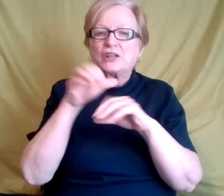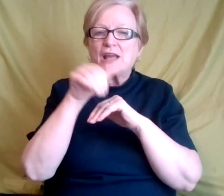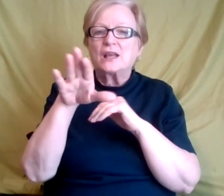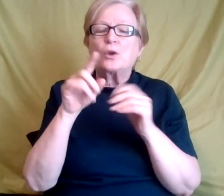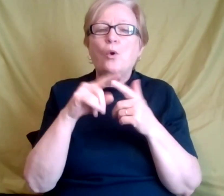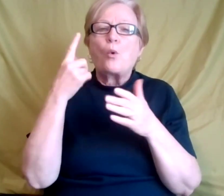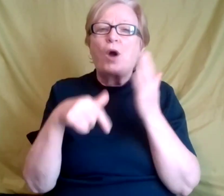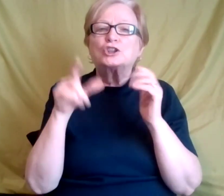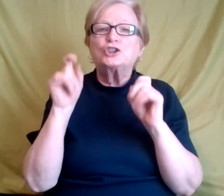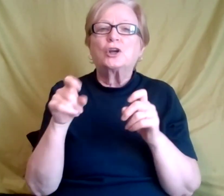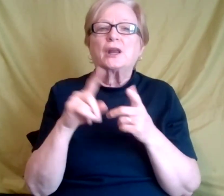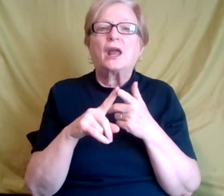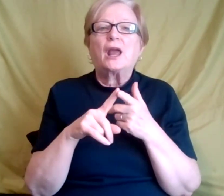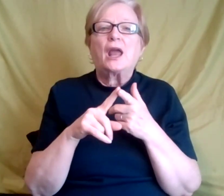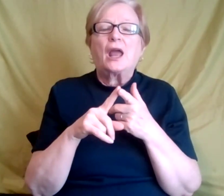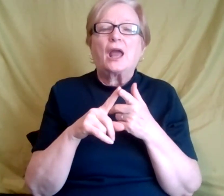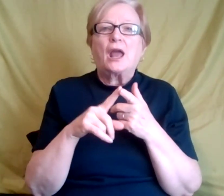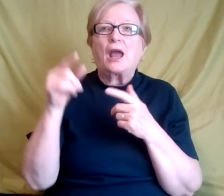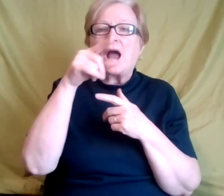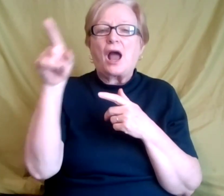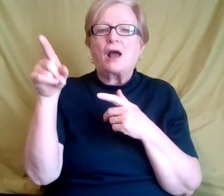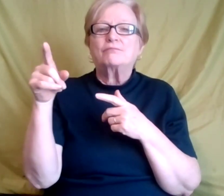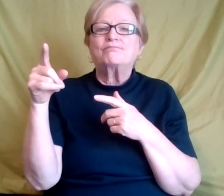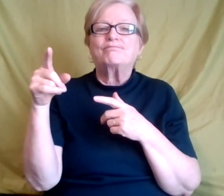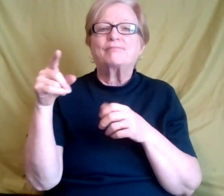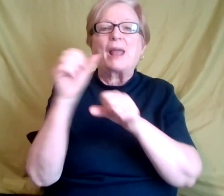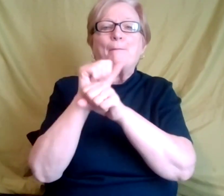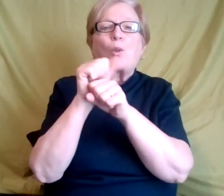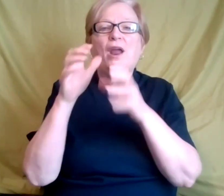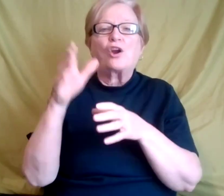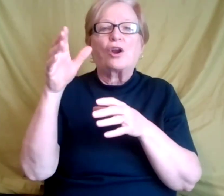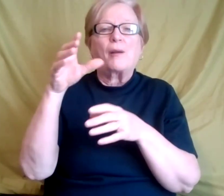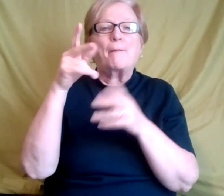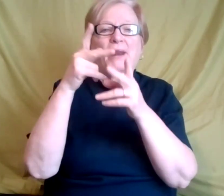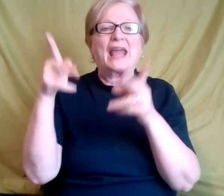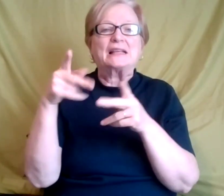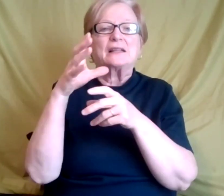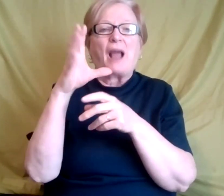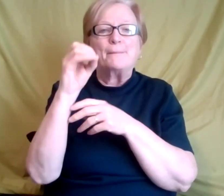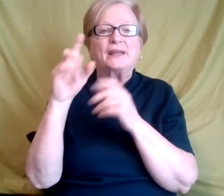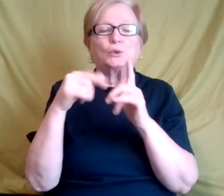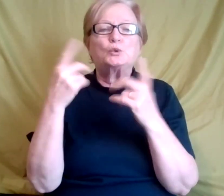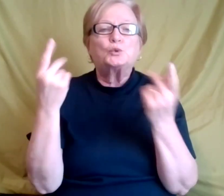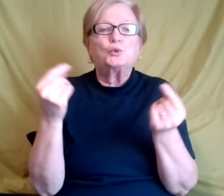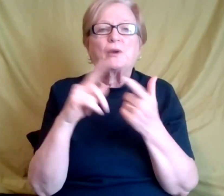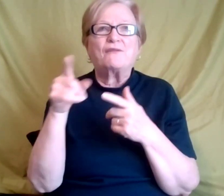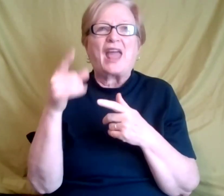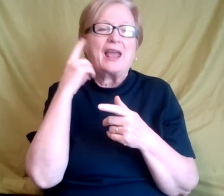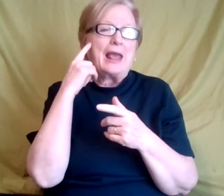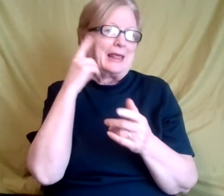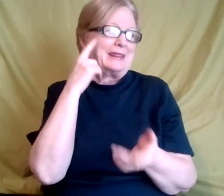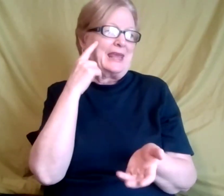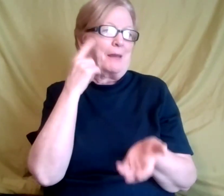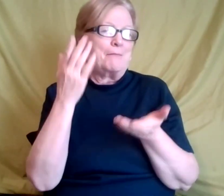employer do if they are, uh, maybe suspect that they might have an employee that might